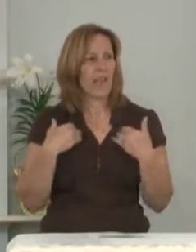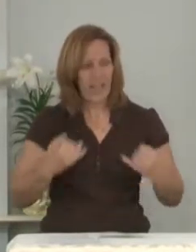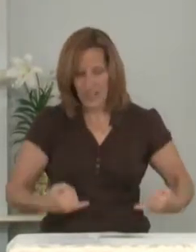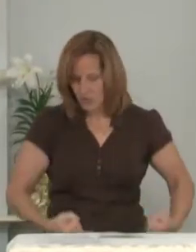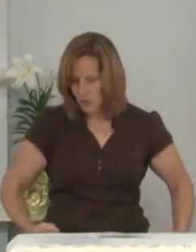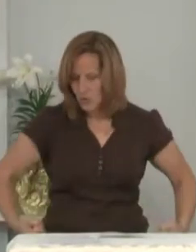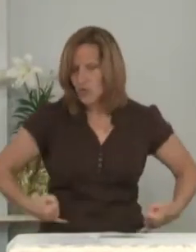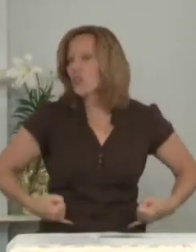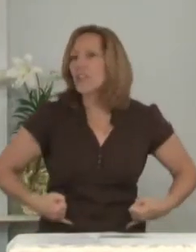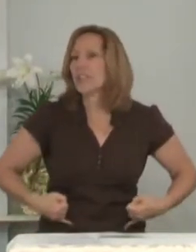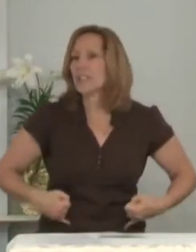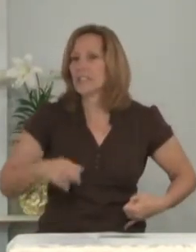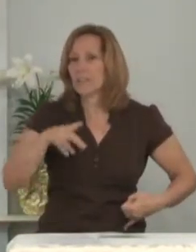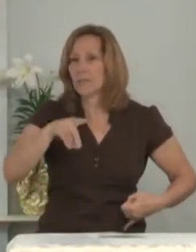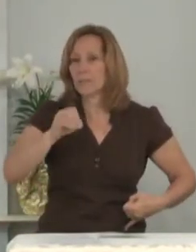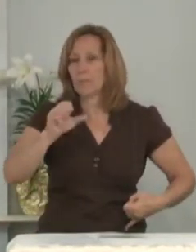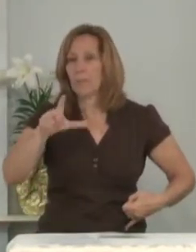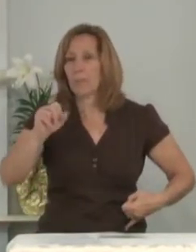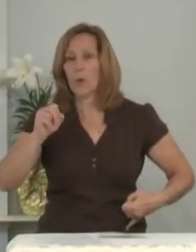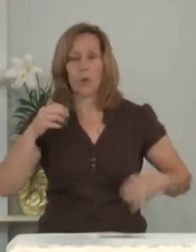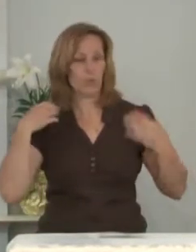jeans and a polo shirt.